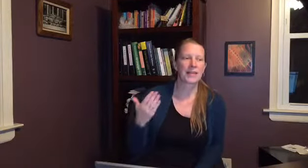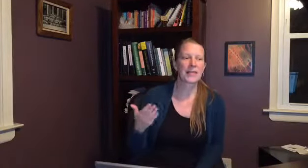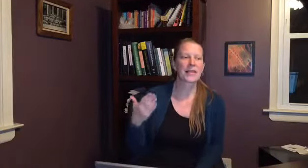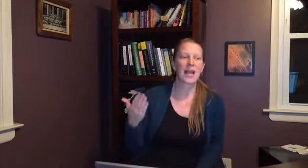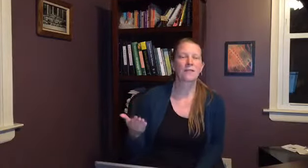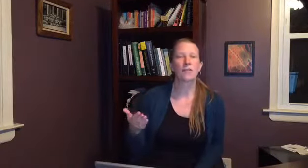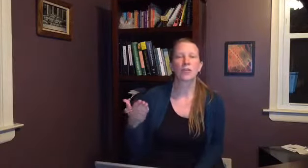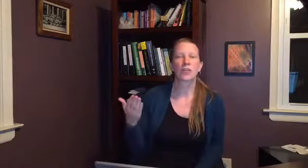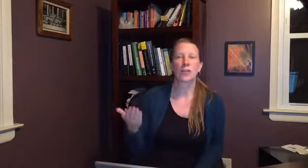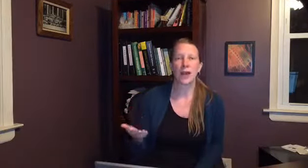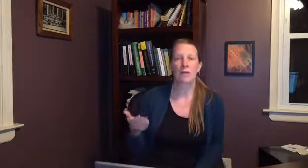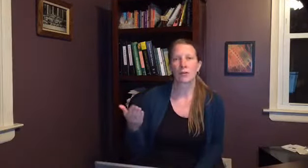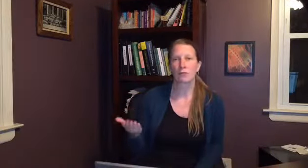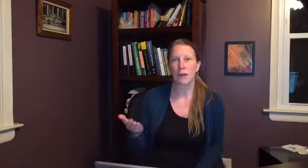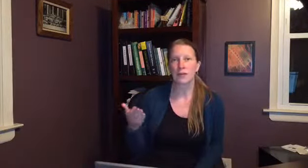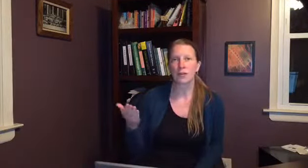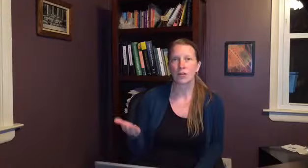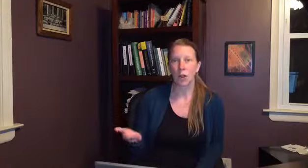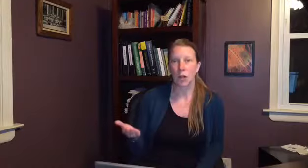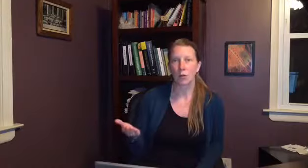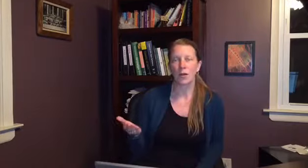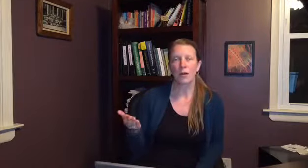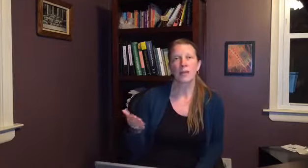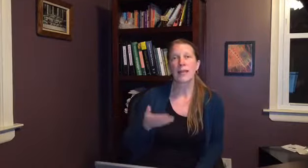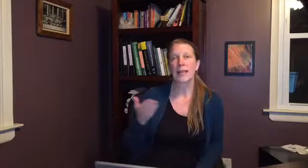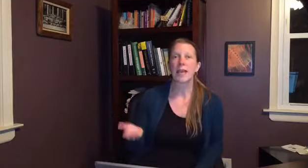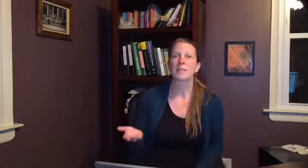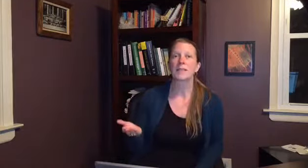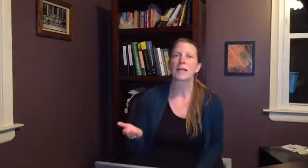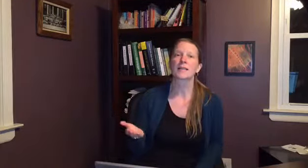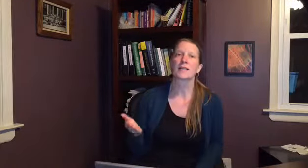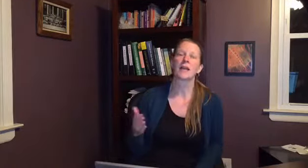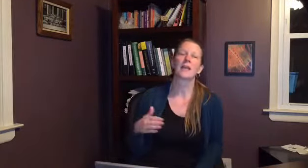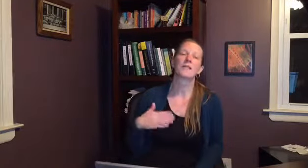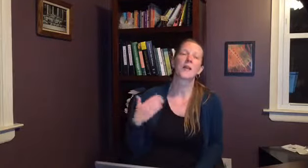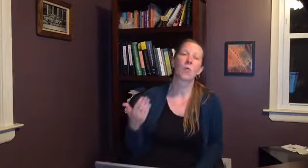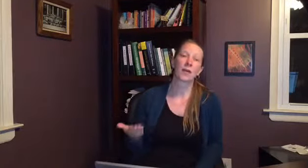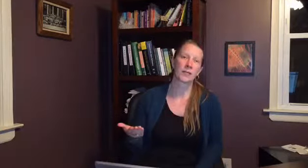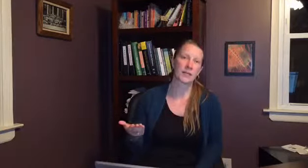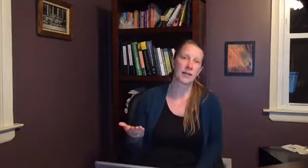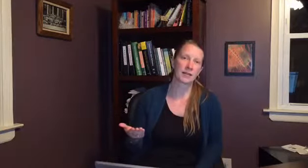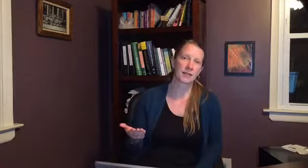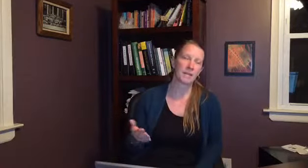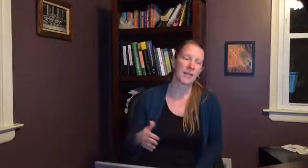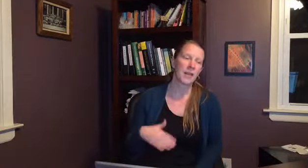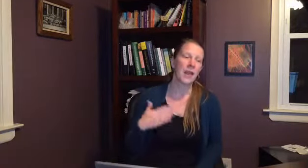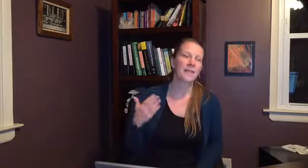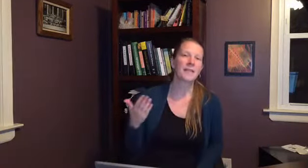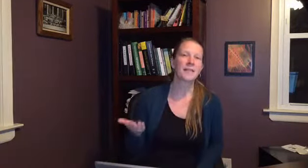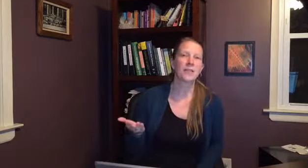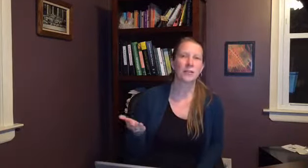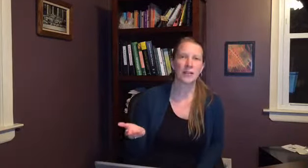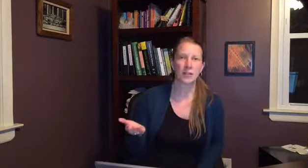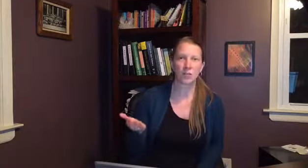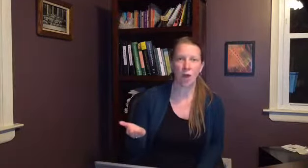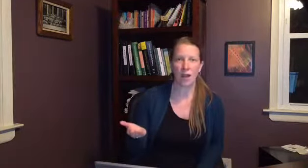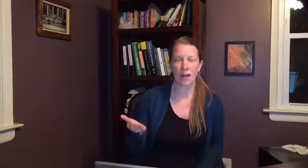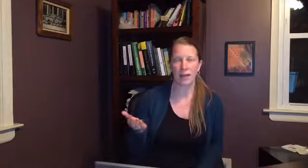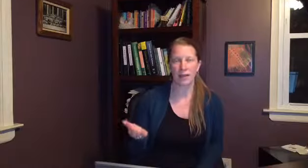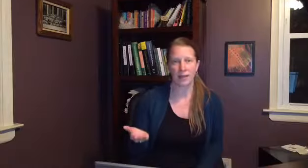think that everyone should have the right to know that they can be tested and if they want to be tested and this is the reason why i think